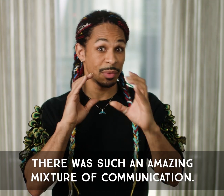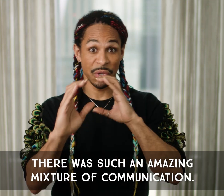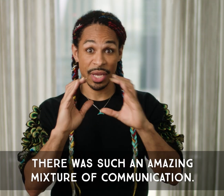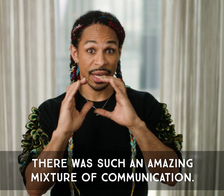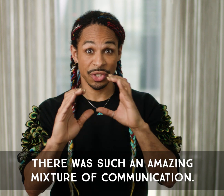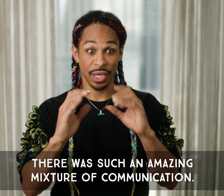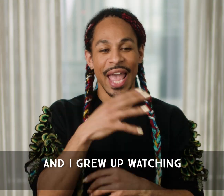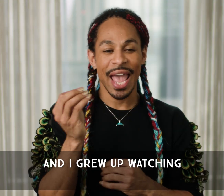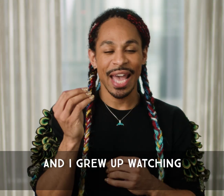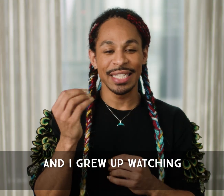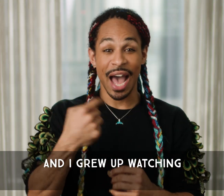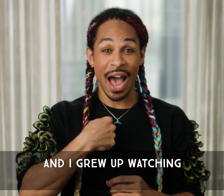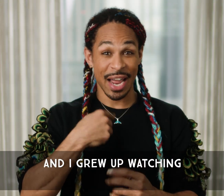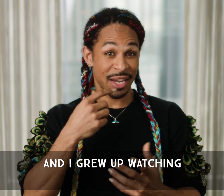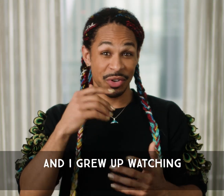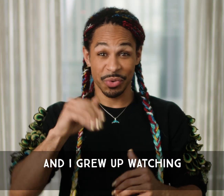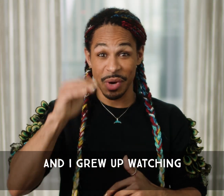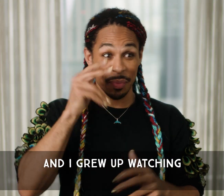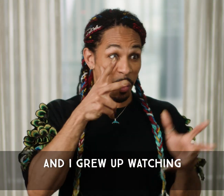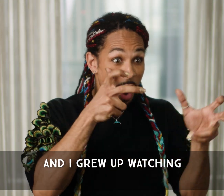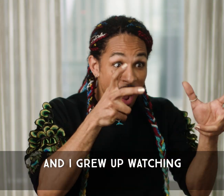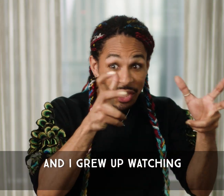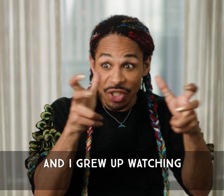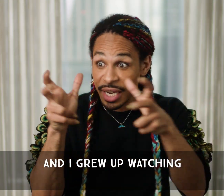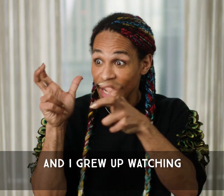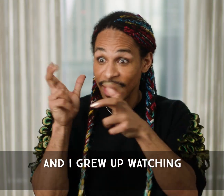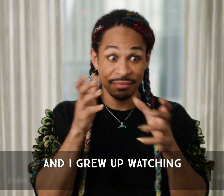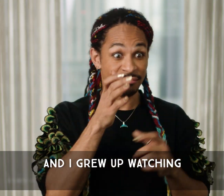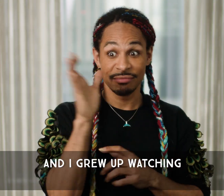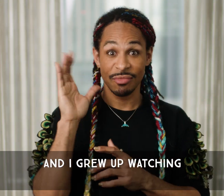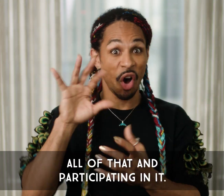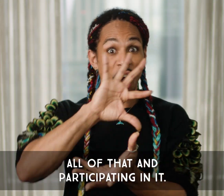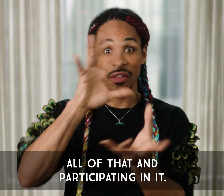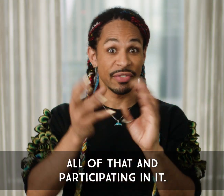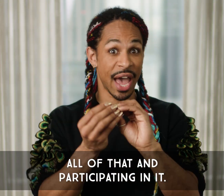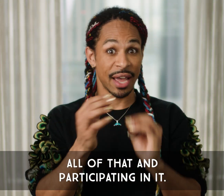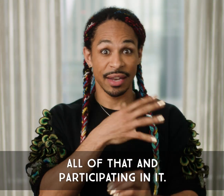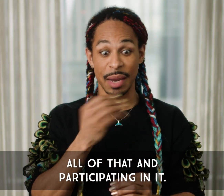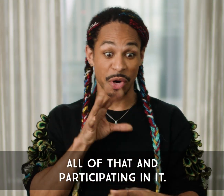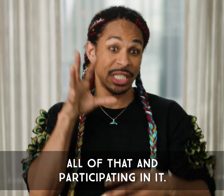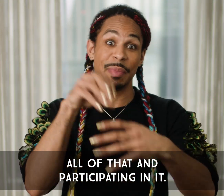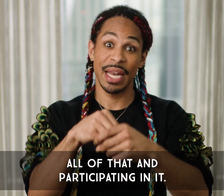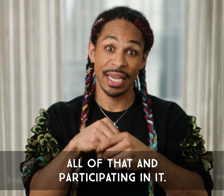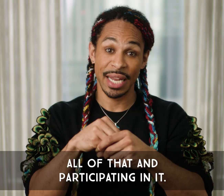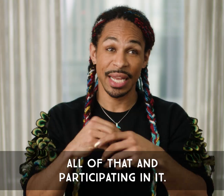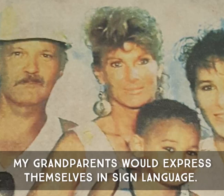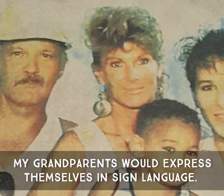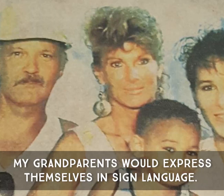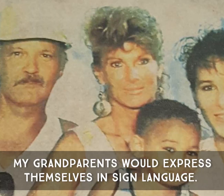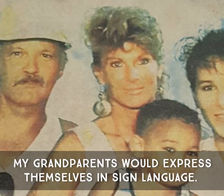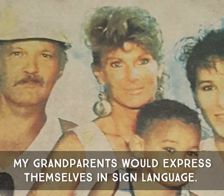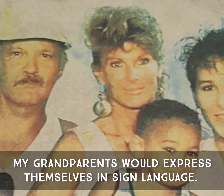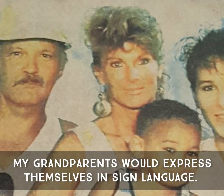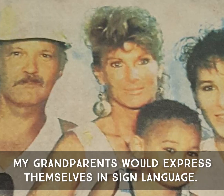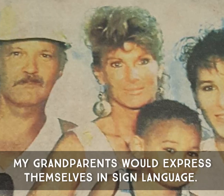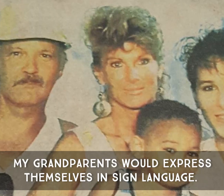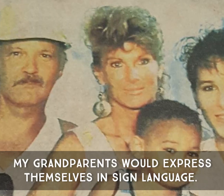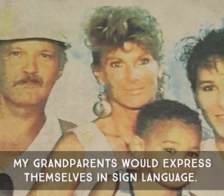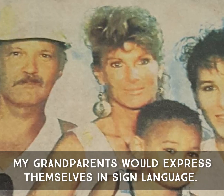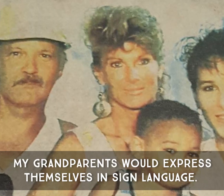communication, and I grew up watching all of that and participating in it. My grandparents would express themselves